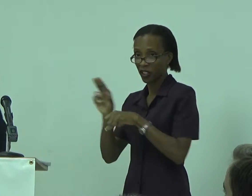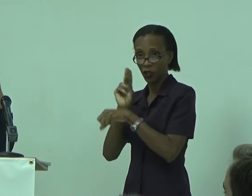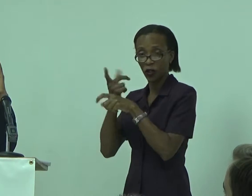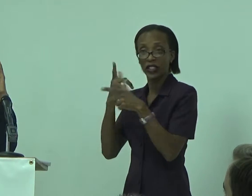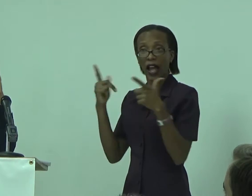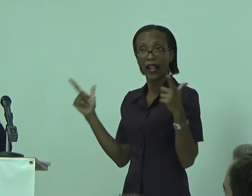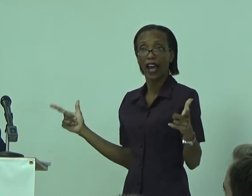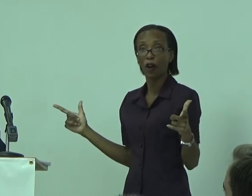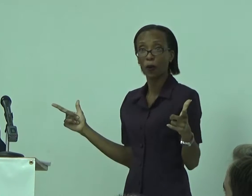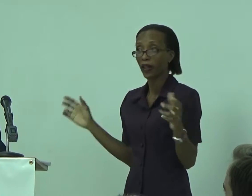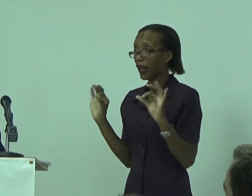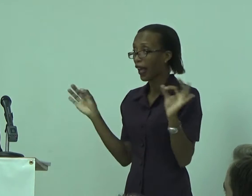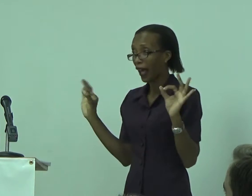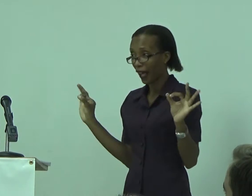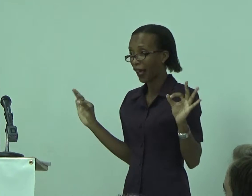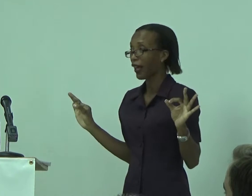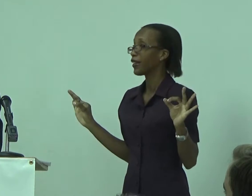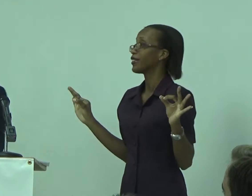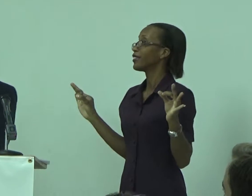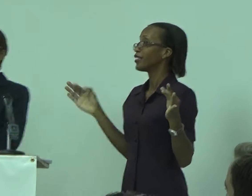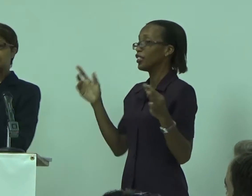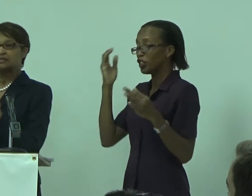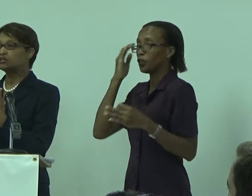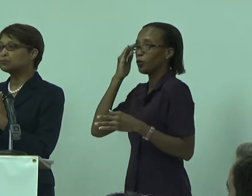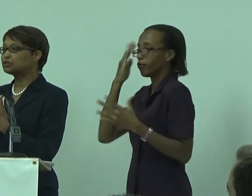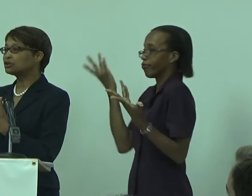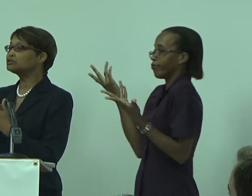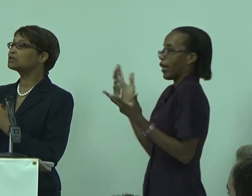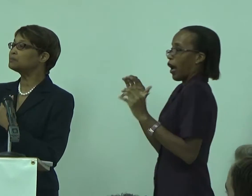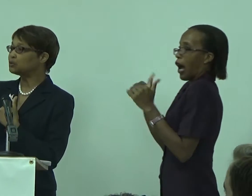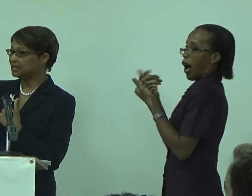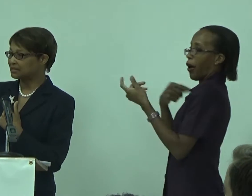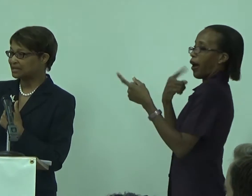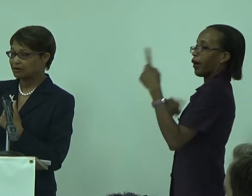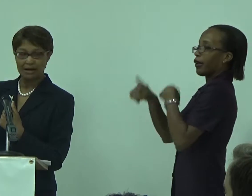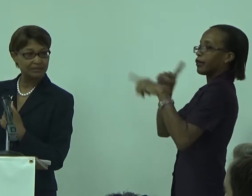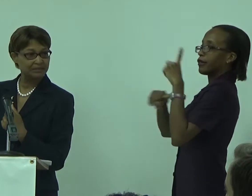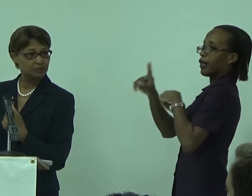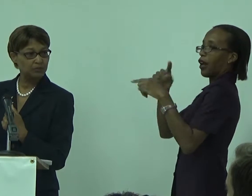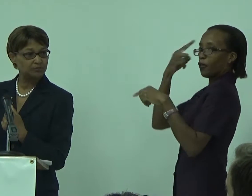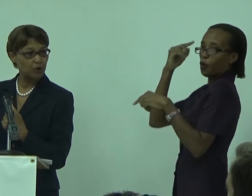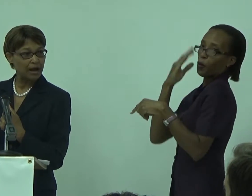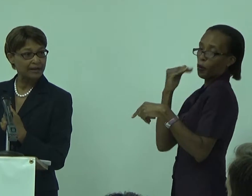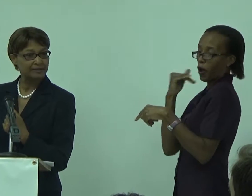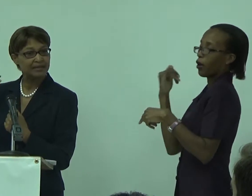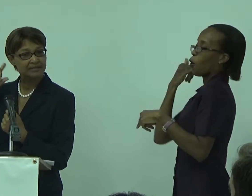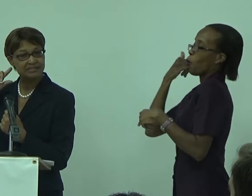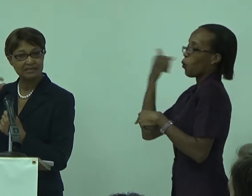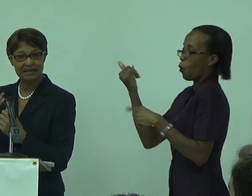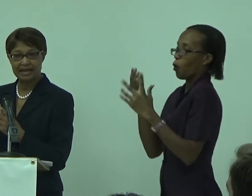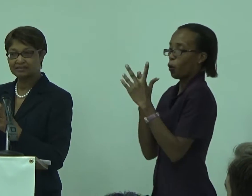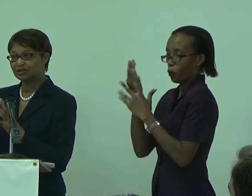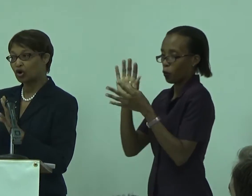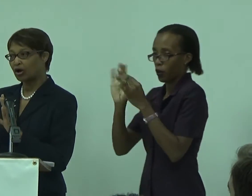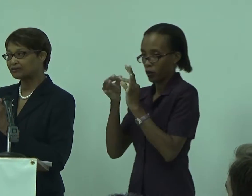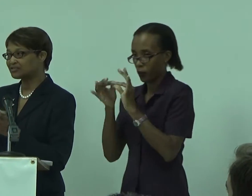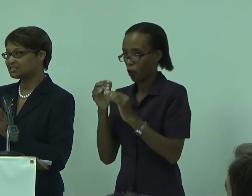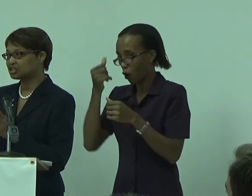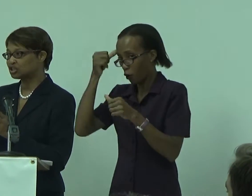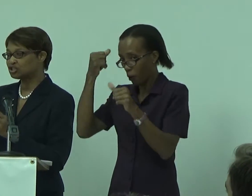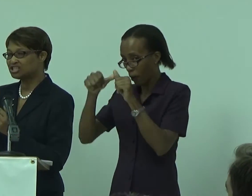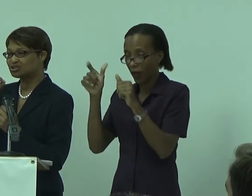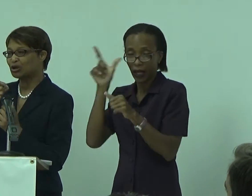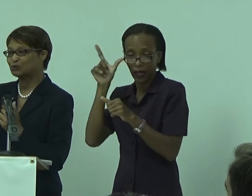She is able-bodied. She will need an interpreter to communicate directly with Brian and listen again to the